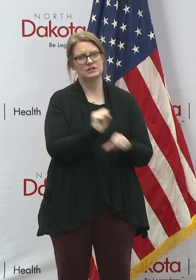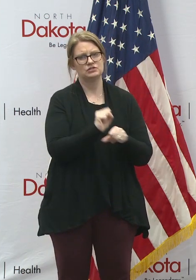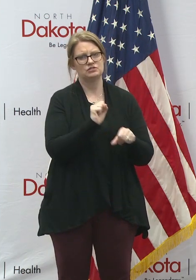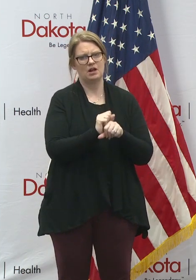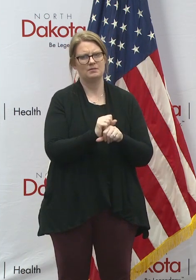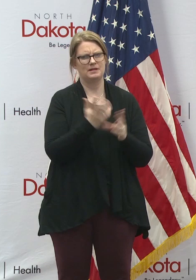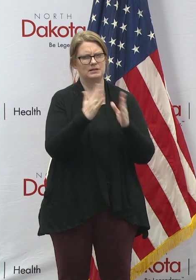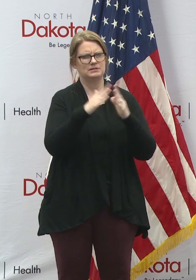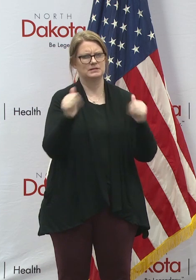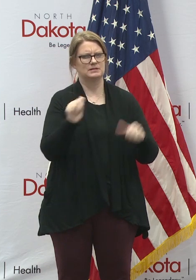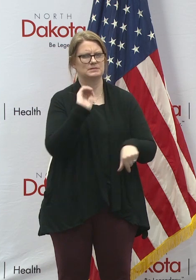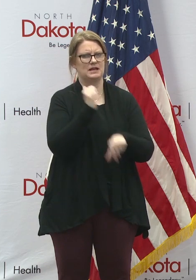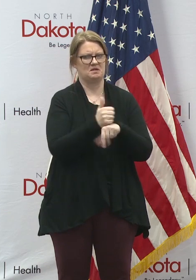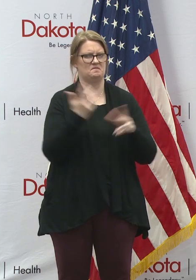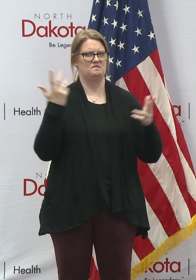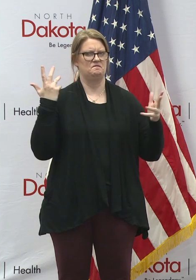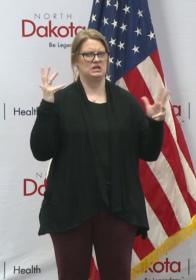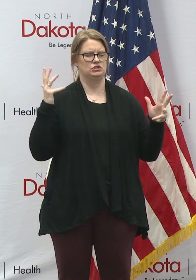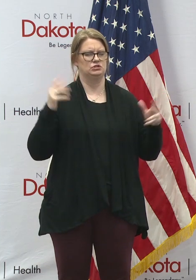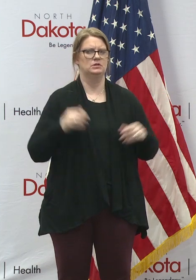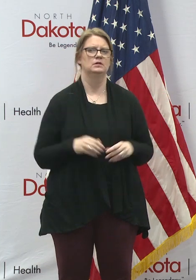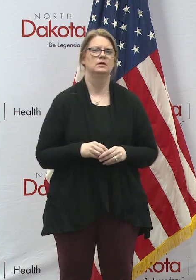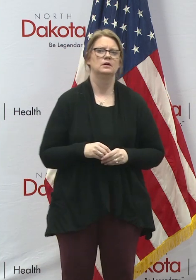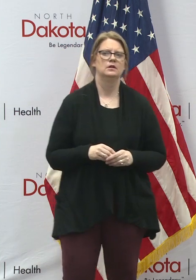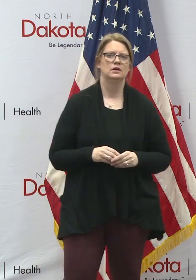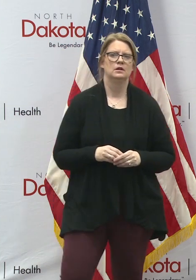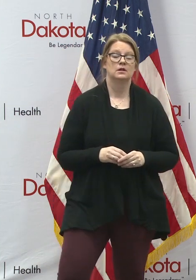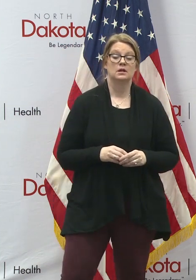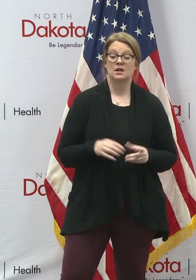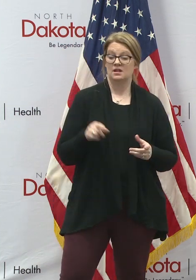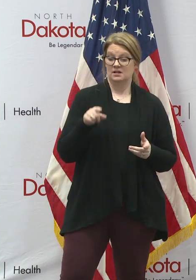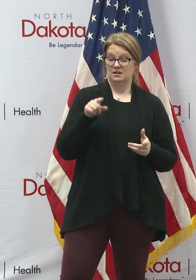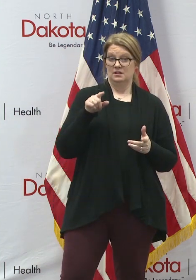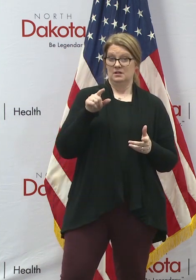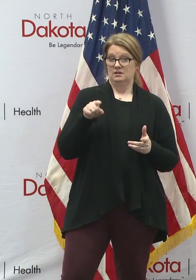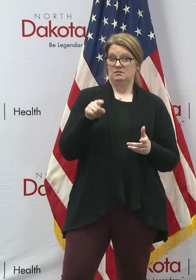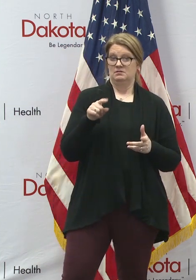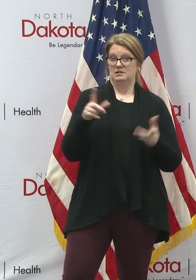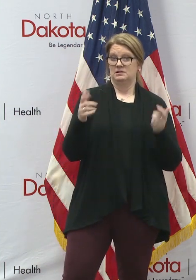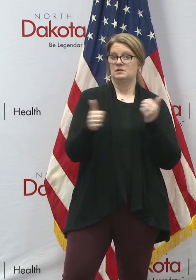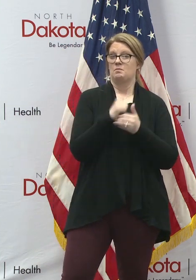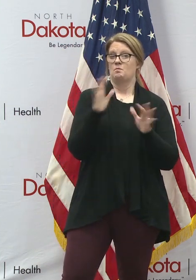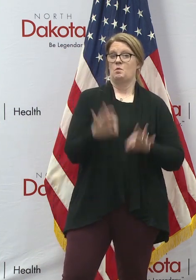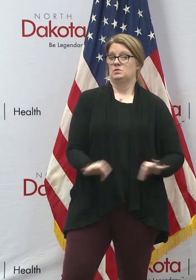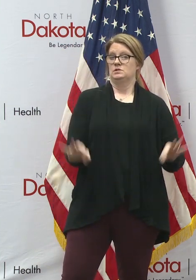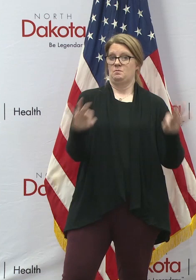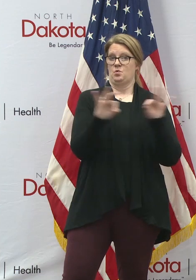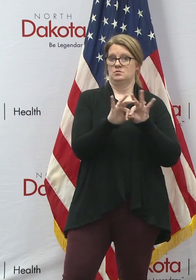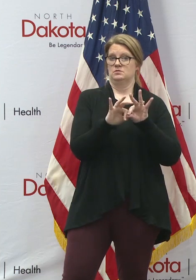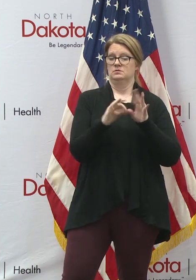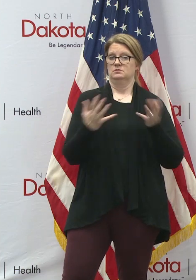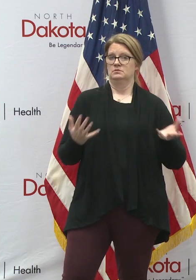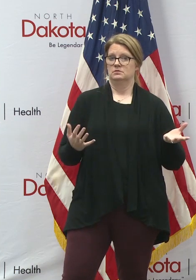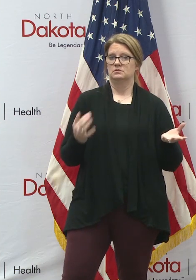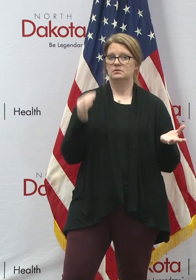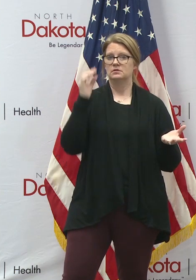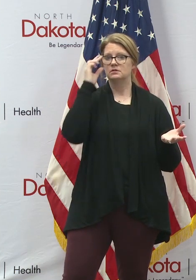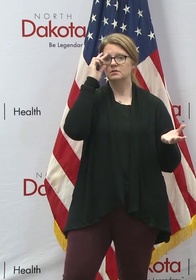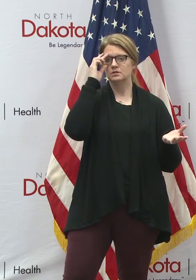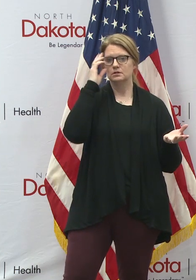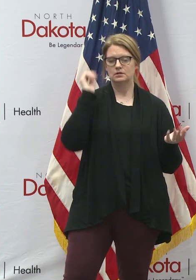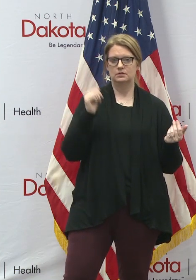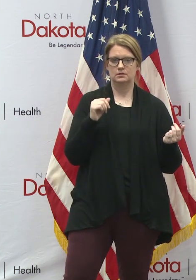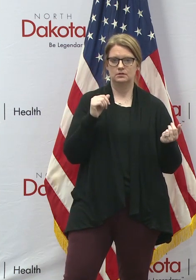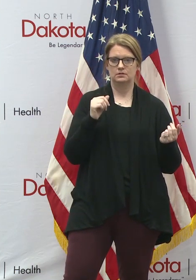in place for that. That probably is the most important. As the governor indicated, we are encouraging the